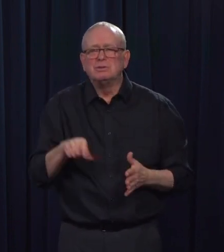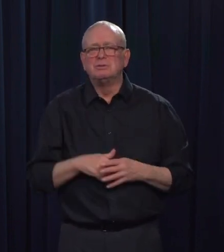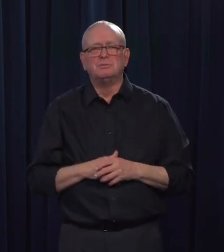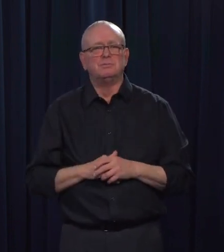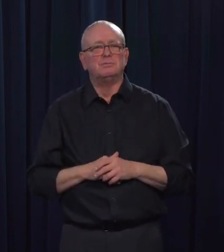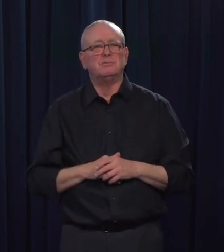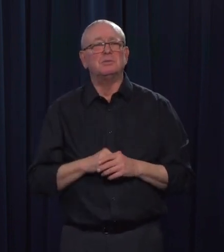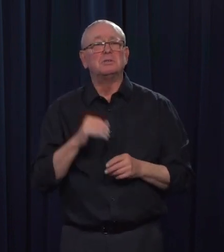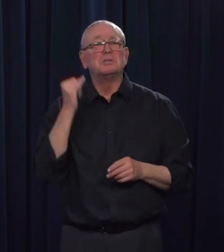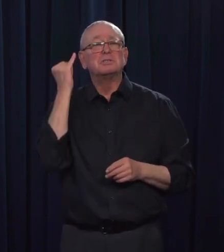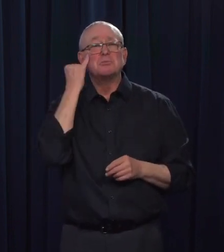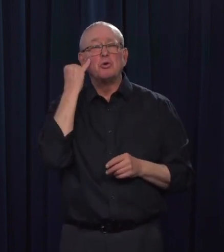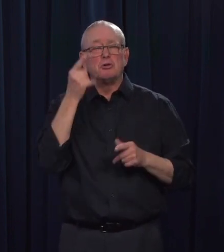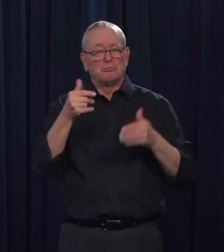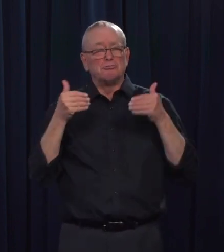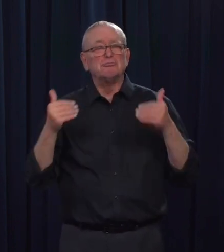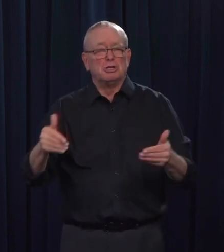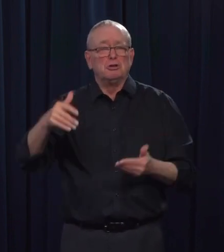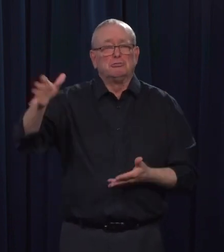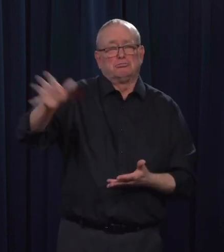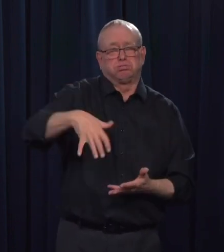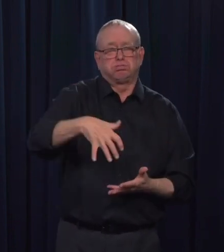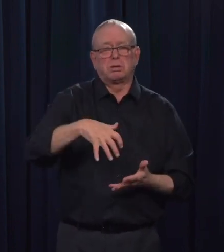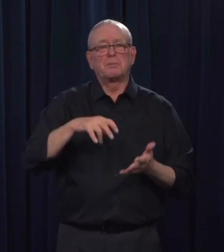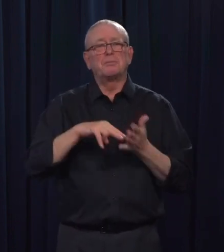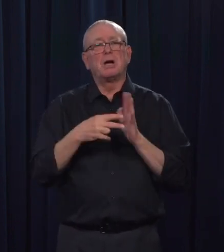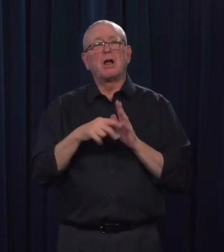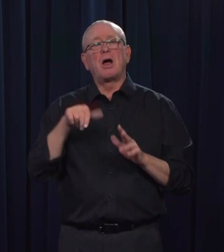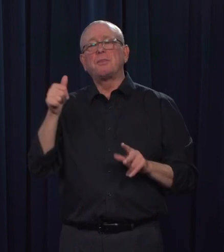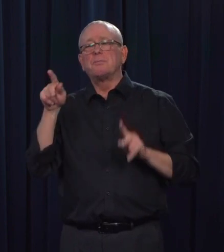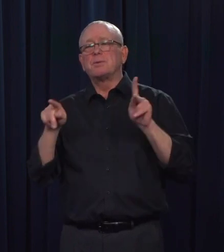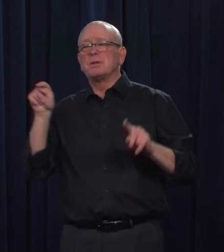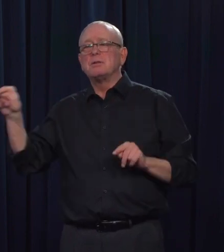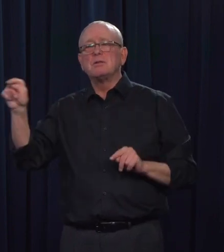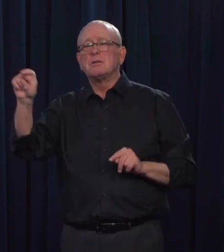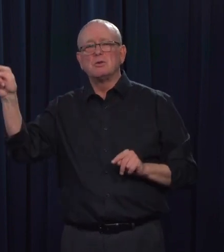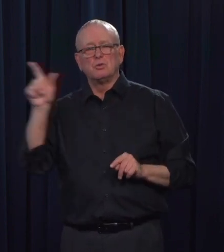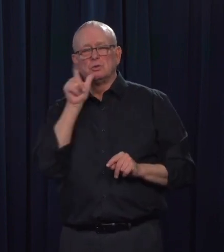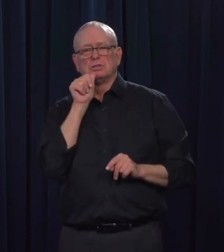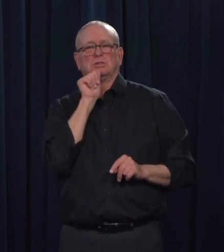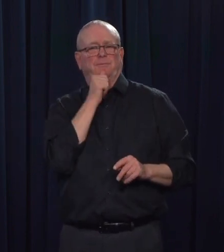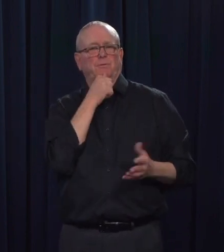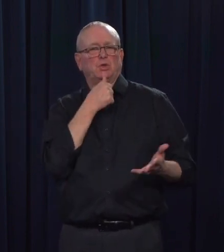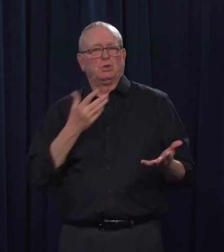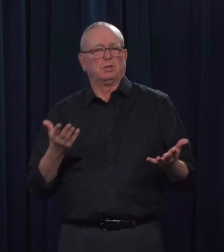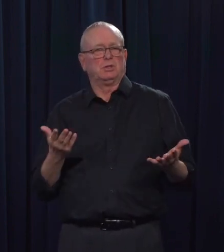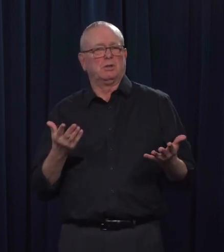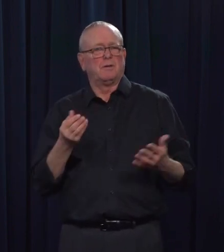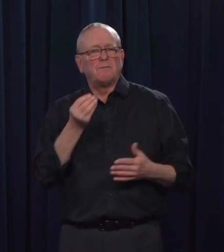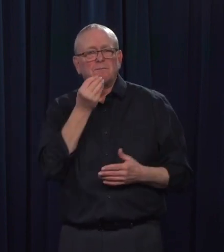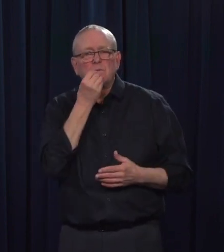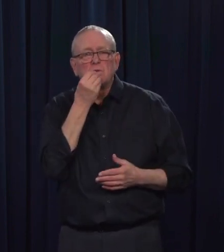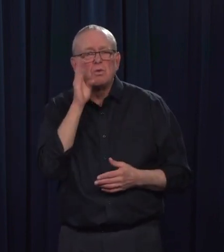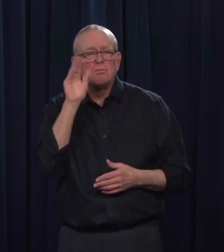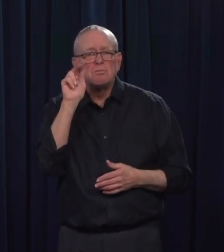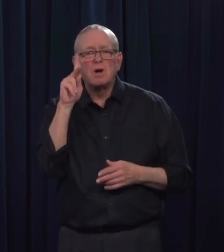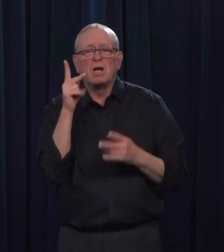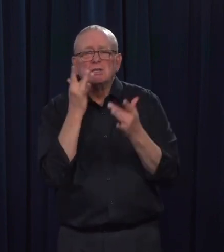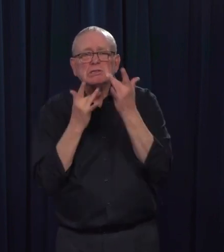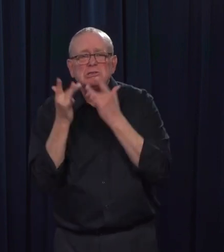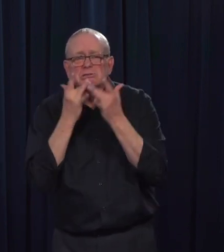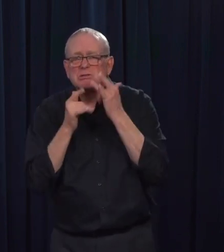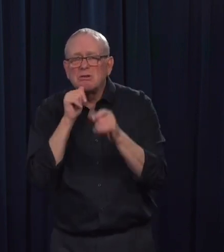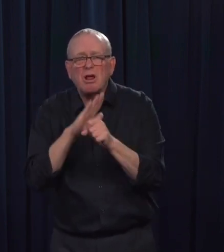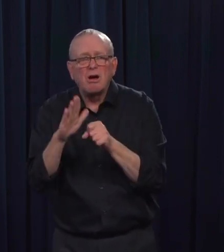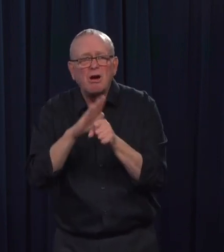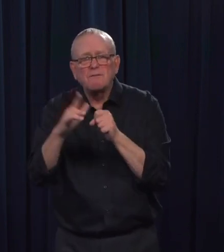system, including food banks, which have seen a substantial rise in requests for support. And they expect this trend to continue. And I want to